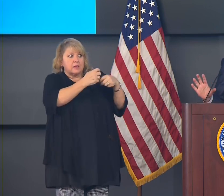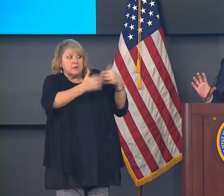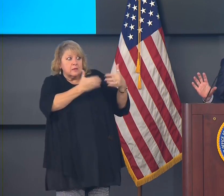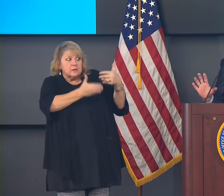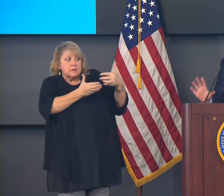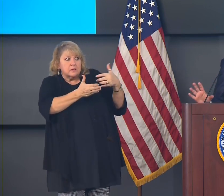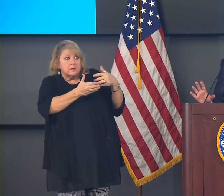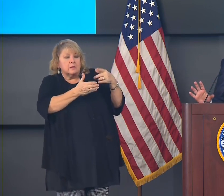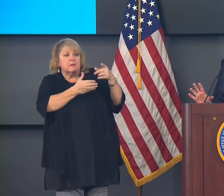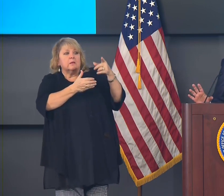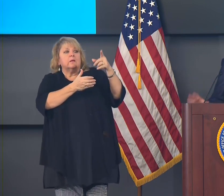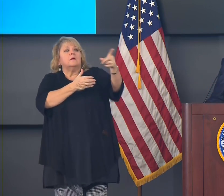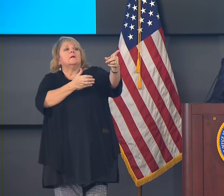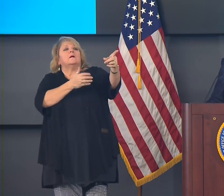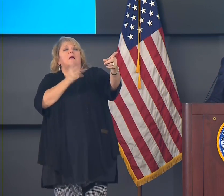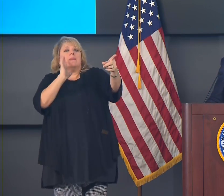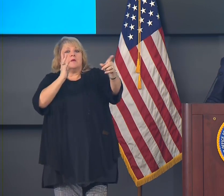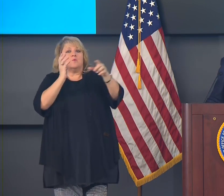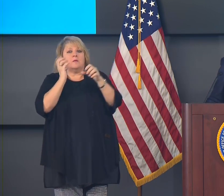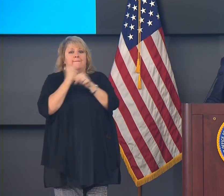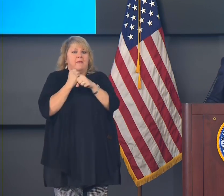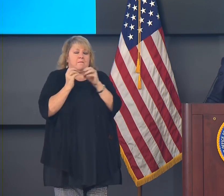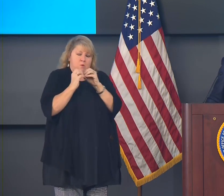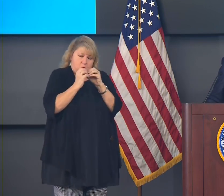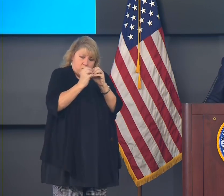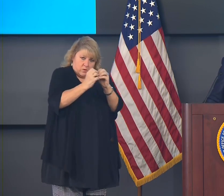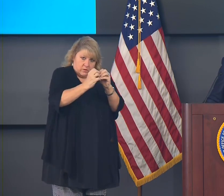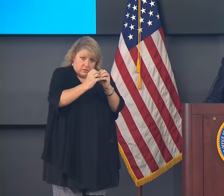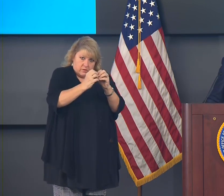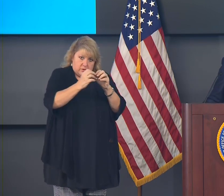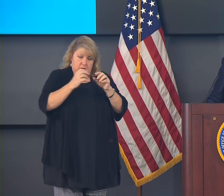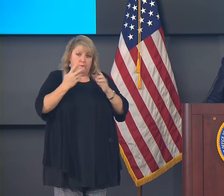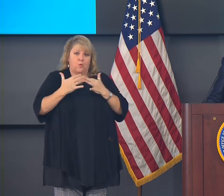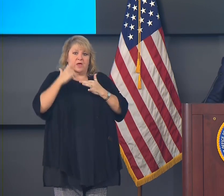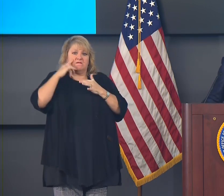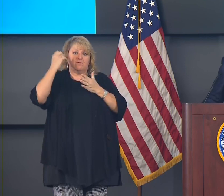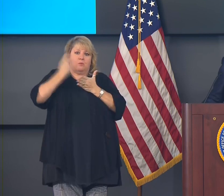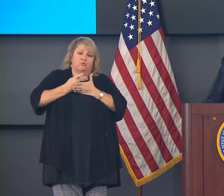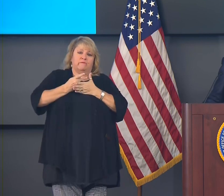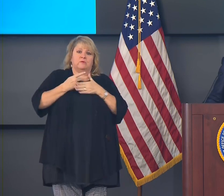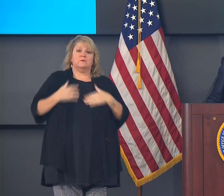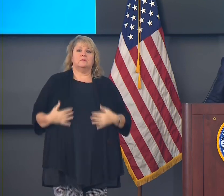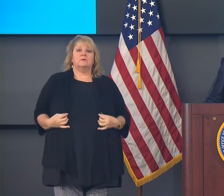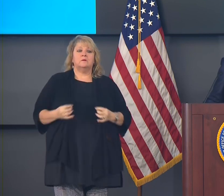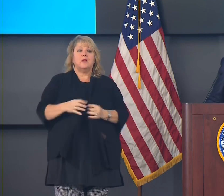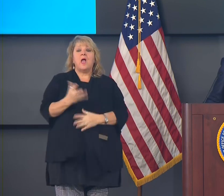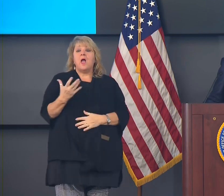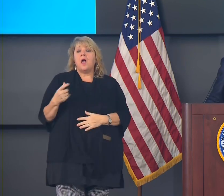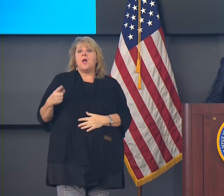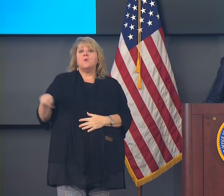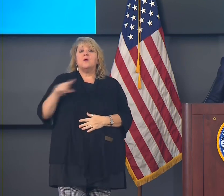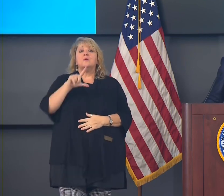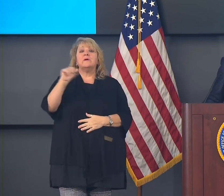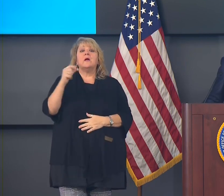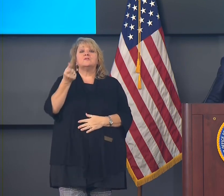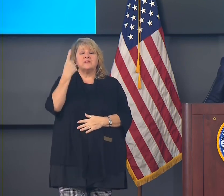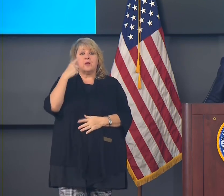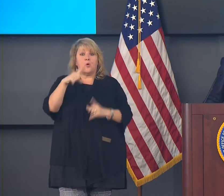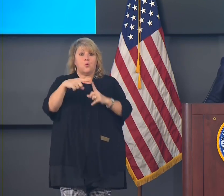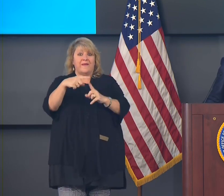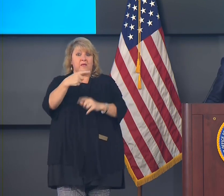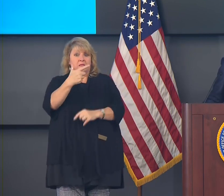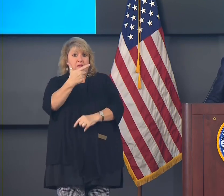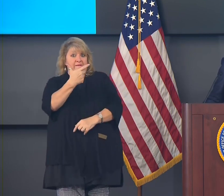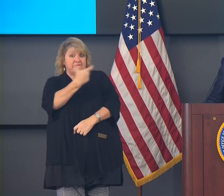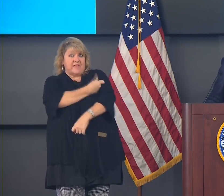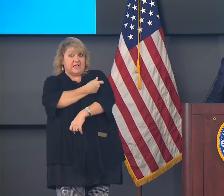Louisianans to embrace this and to understand that the vaccines will be safe and effective once the